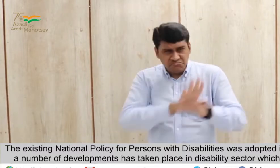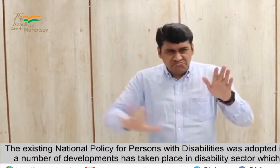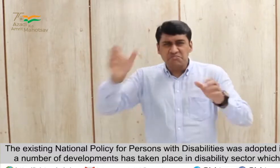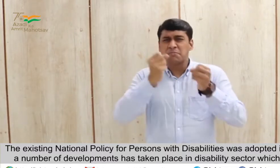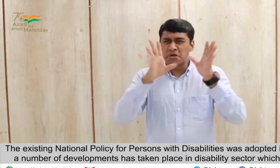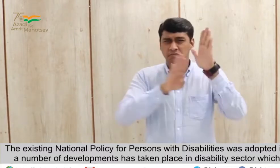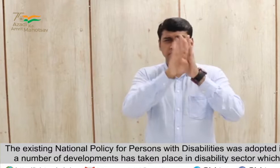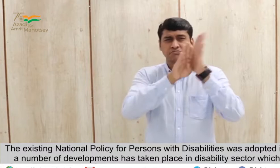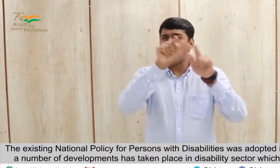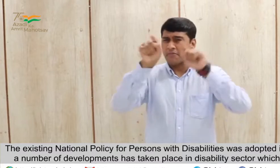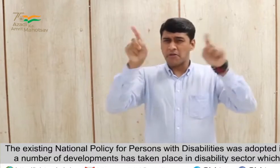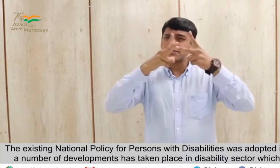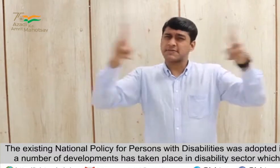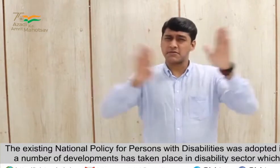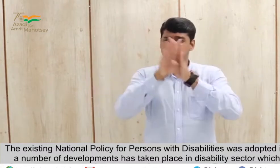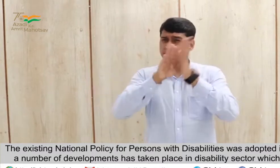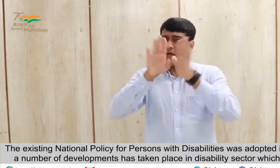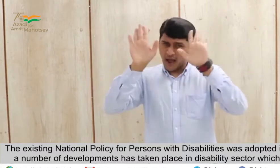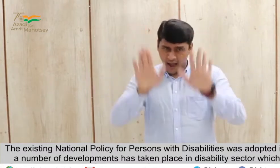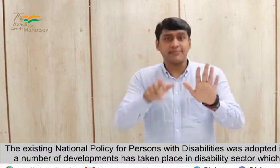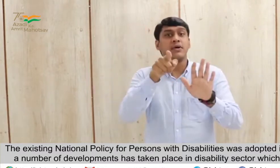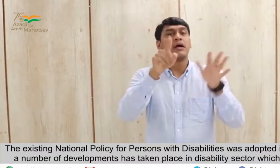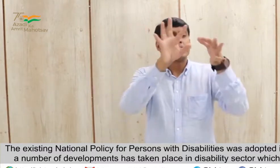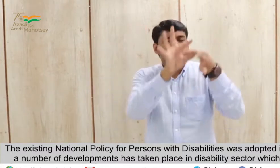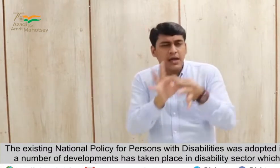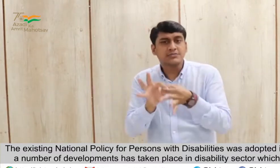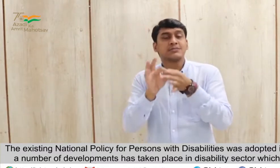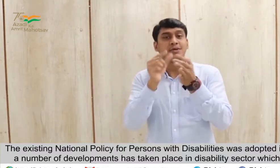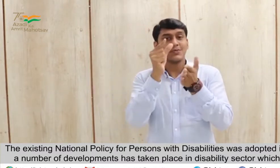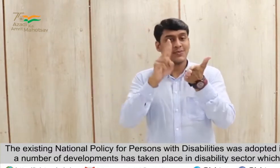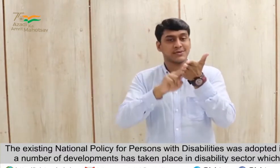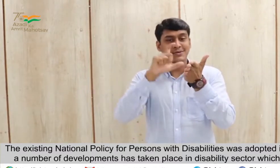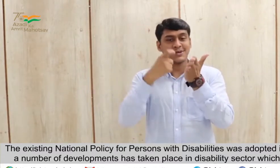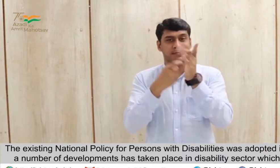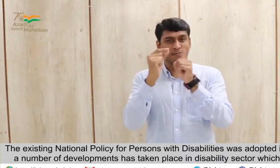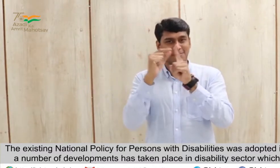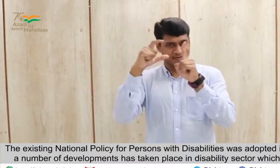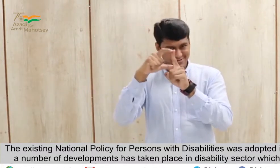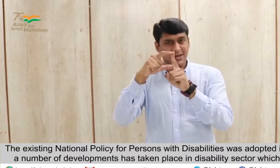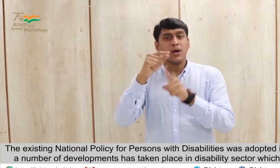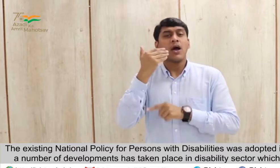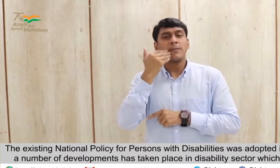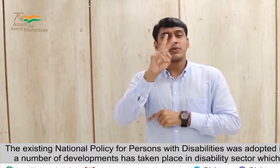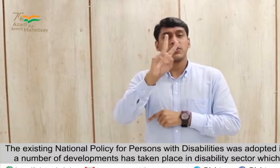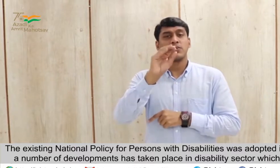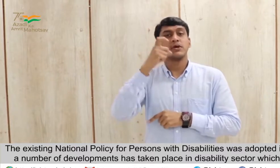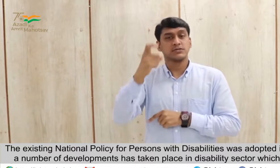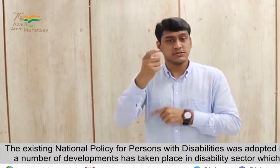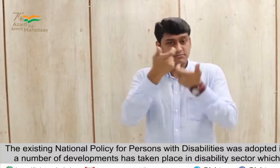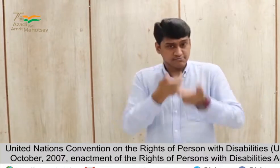Since then, a number of developments has taken place in disability sector, which include signing of United